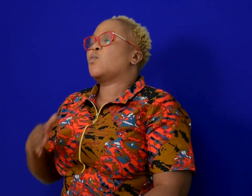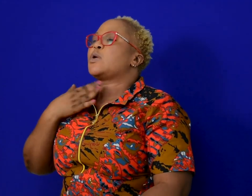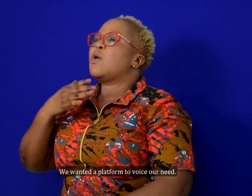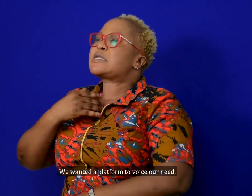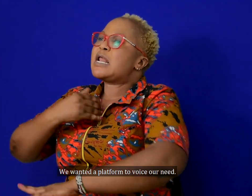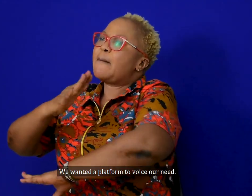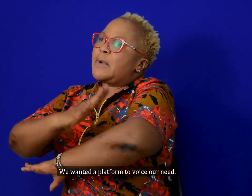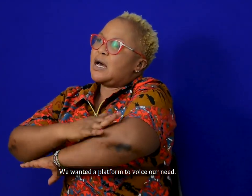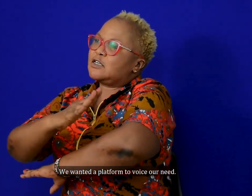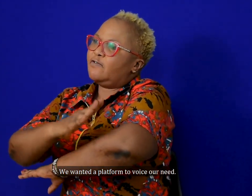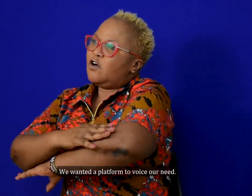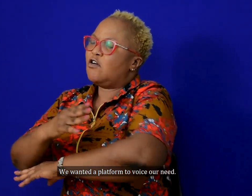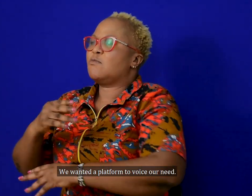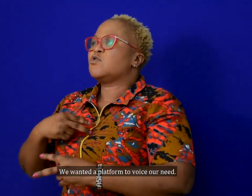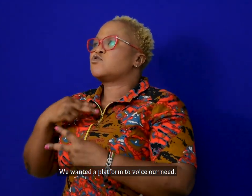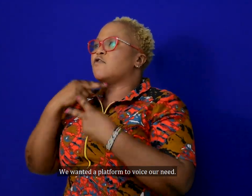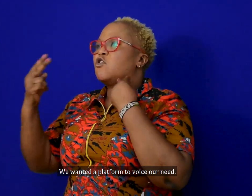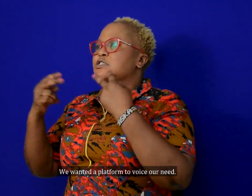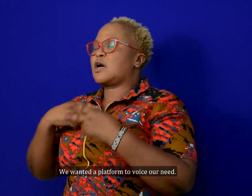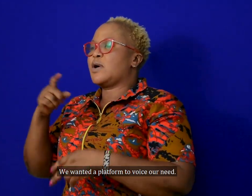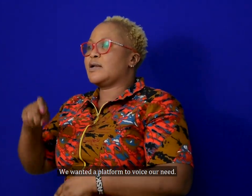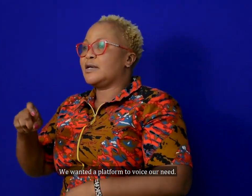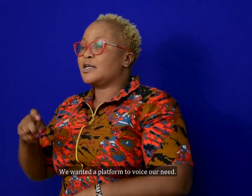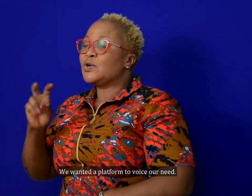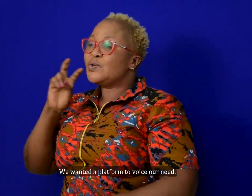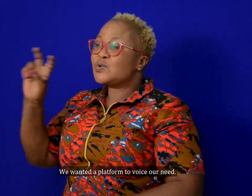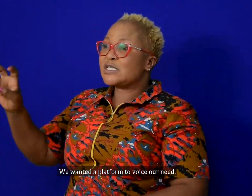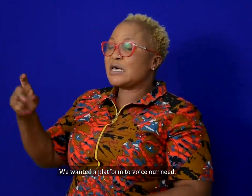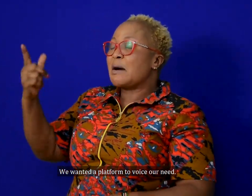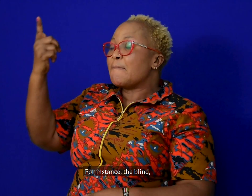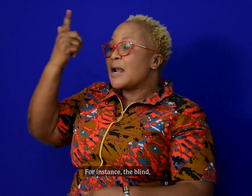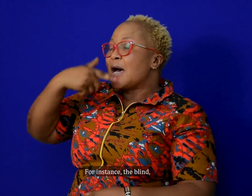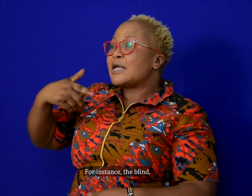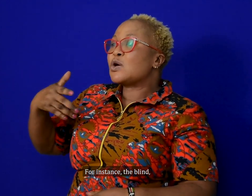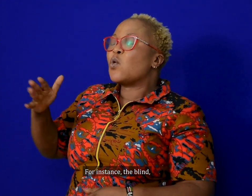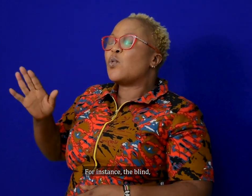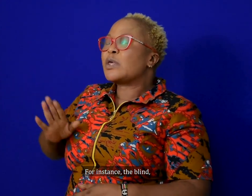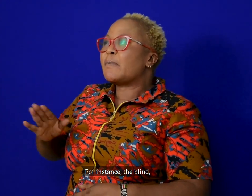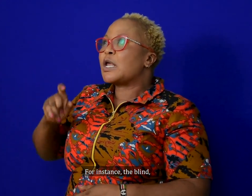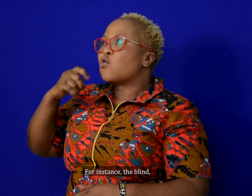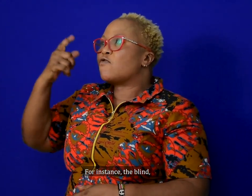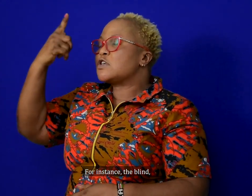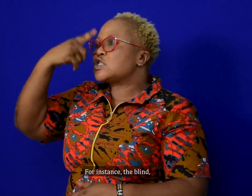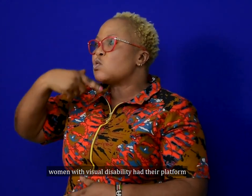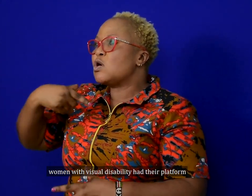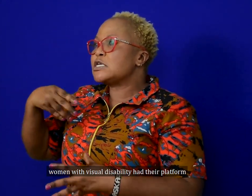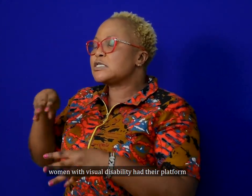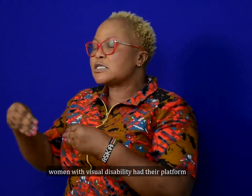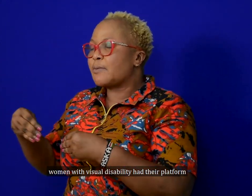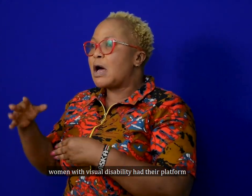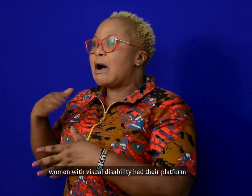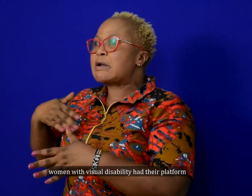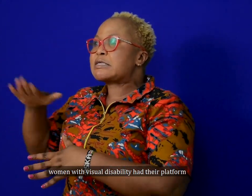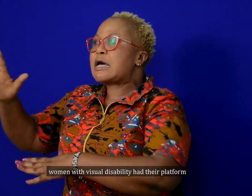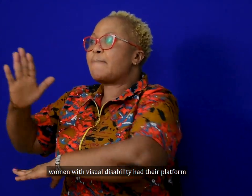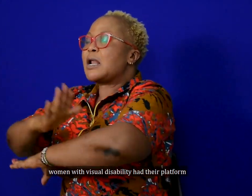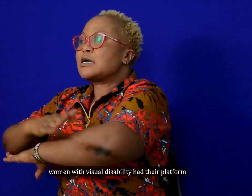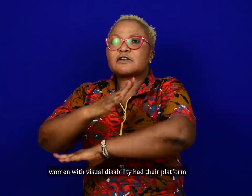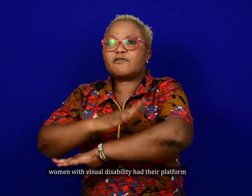We wanted a platform to voice our need. For instance, the blind, women with visual disability had their